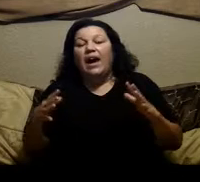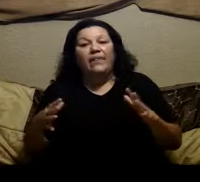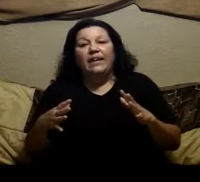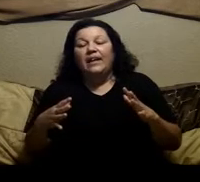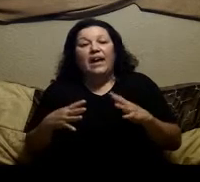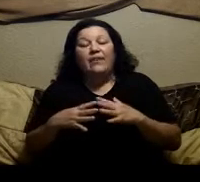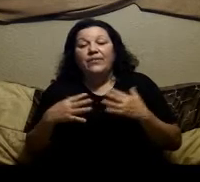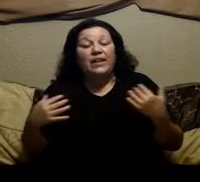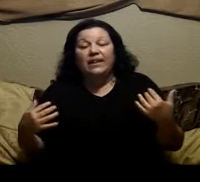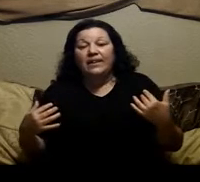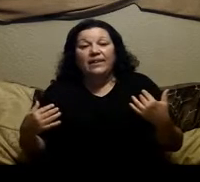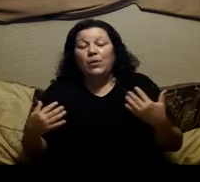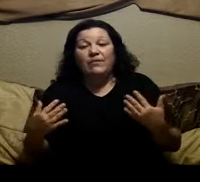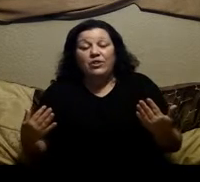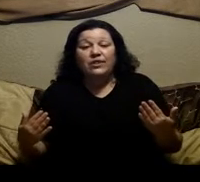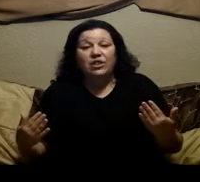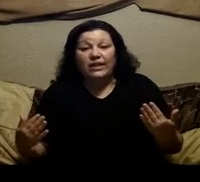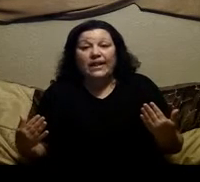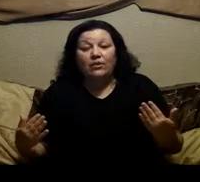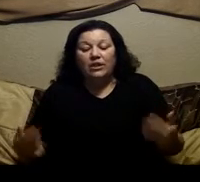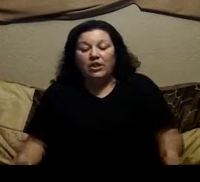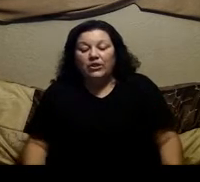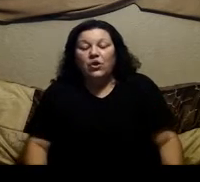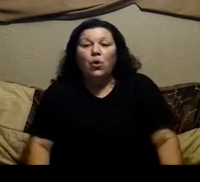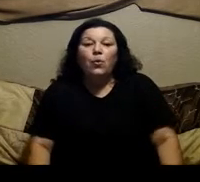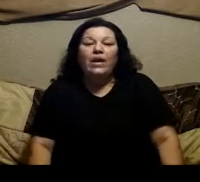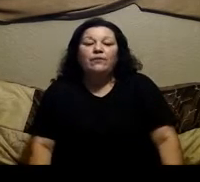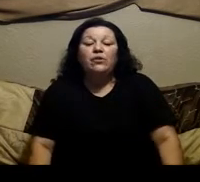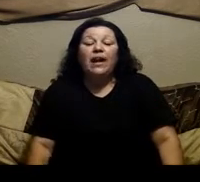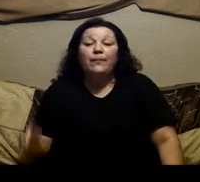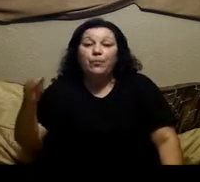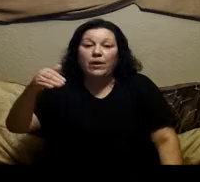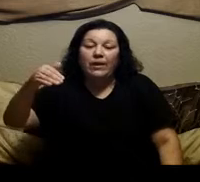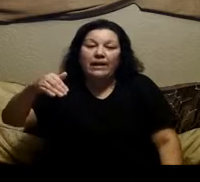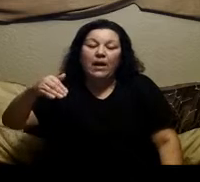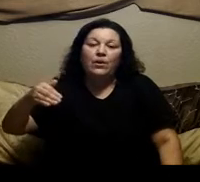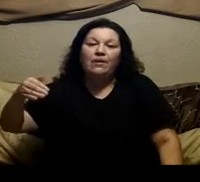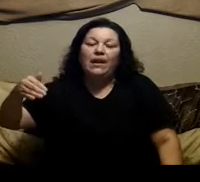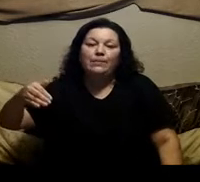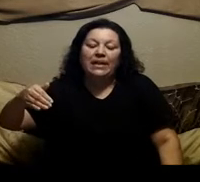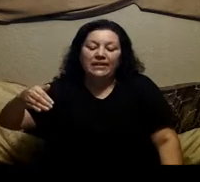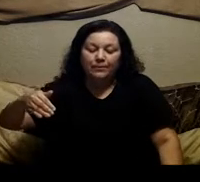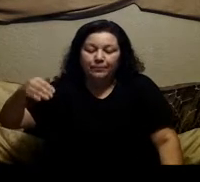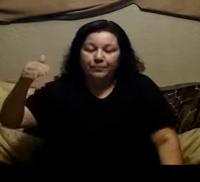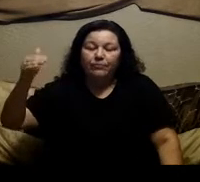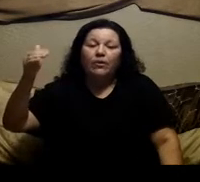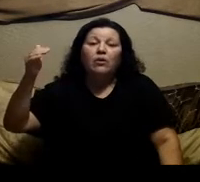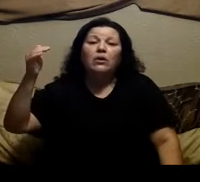and then everything will eventually shut down so if you're at the point right now where you have ibs or